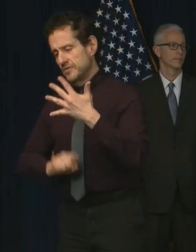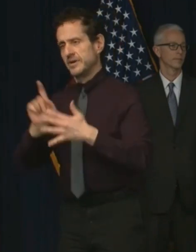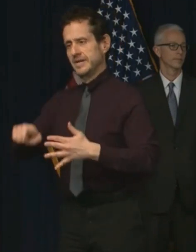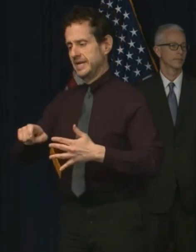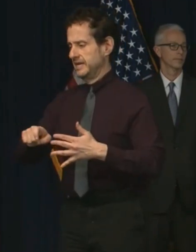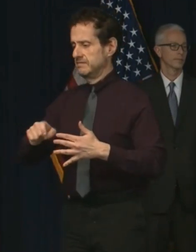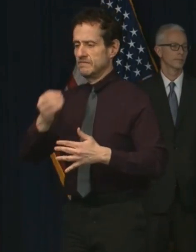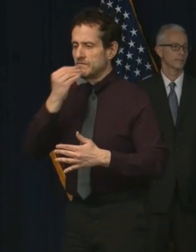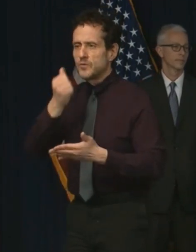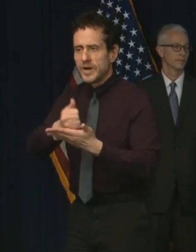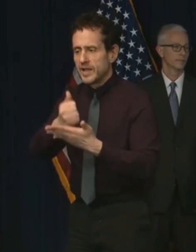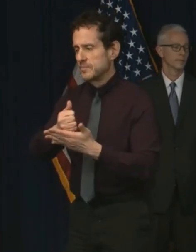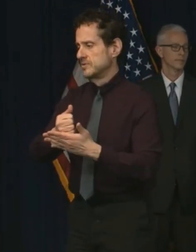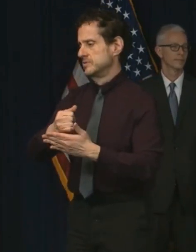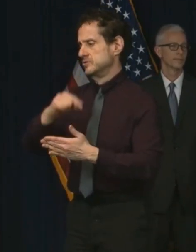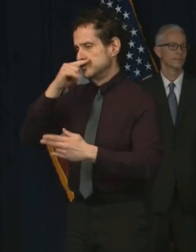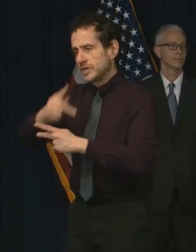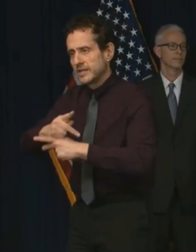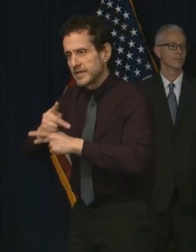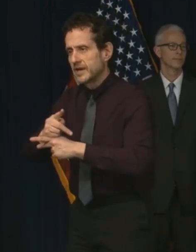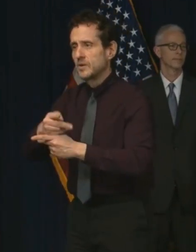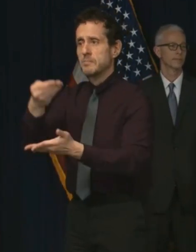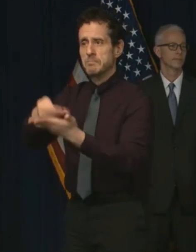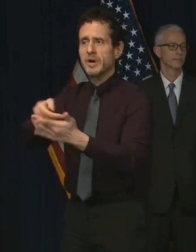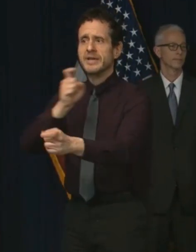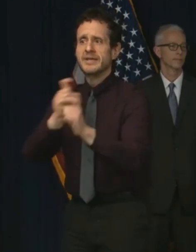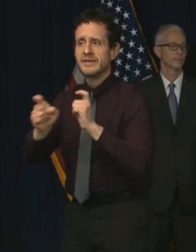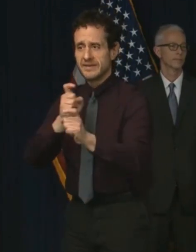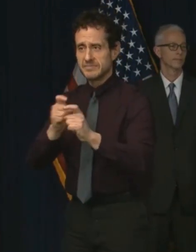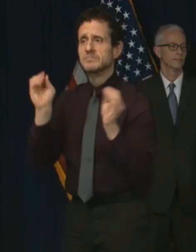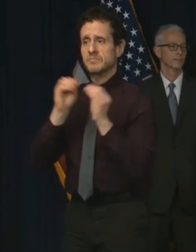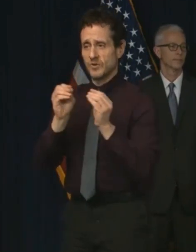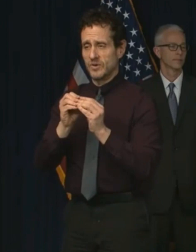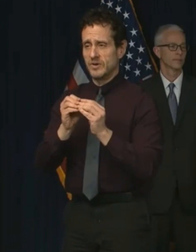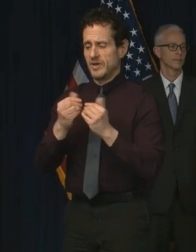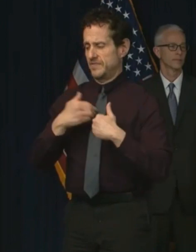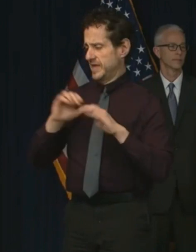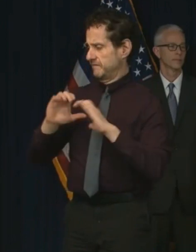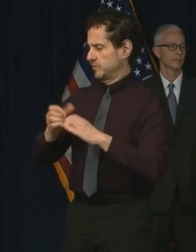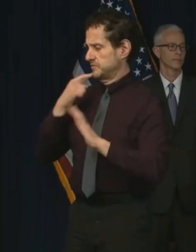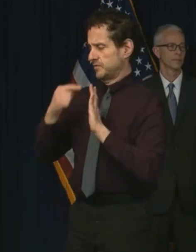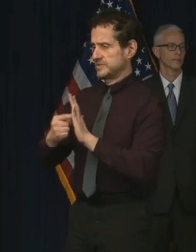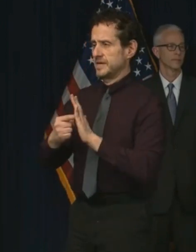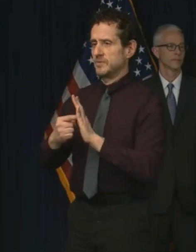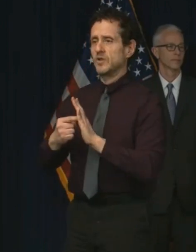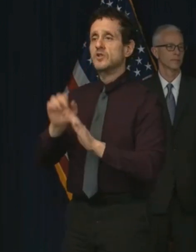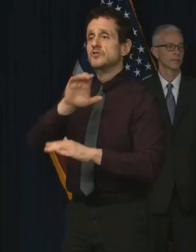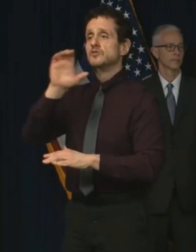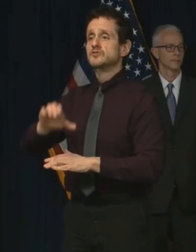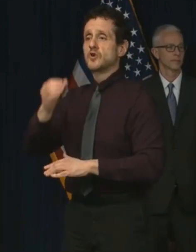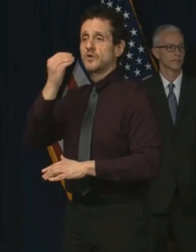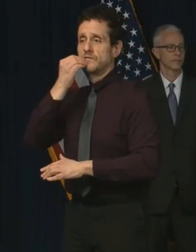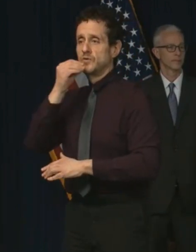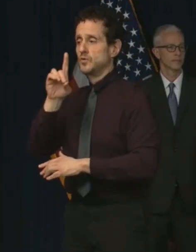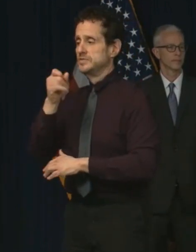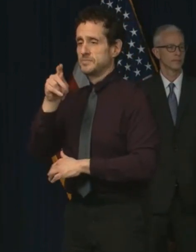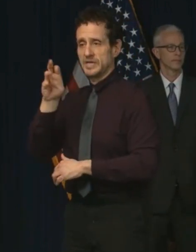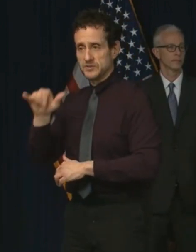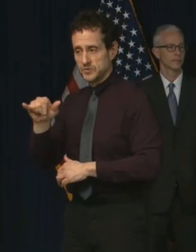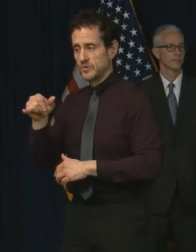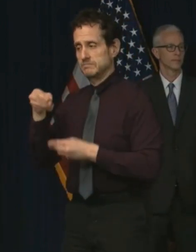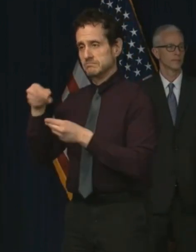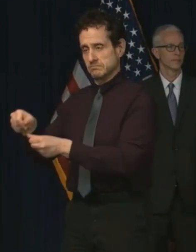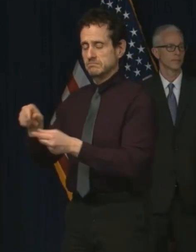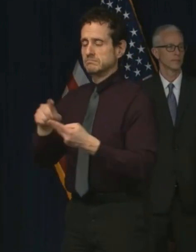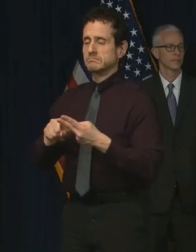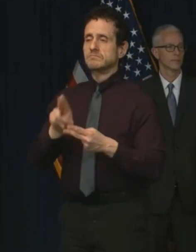assistance, childcare, financial donations, and much more. There are groups like the Greater Chicago Food Depository, the United Way,